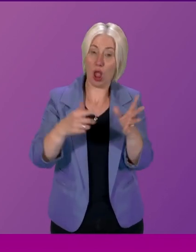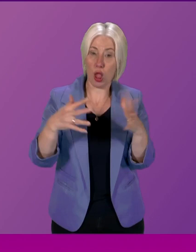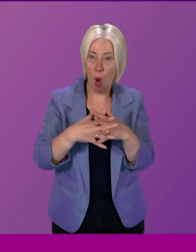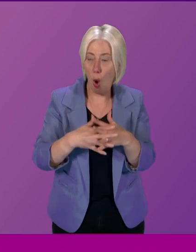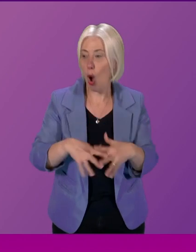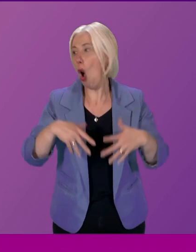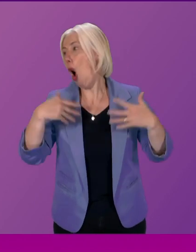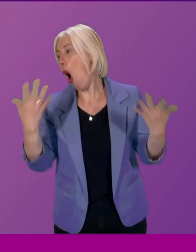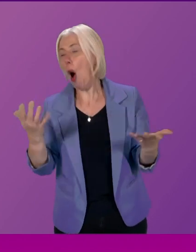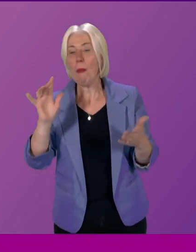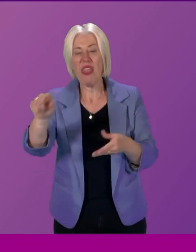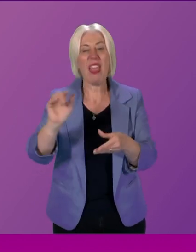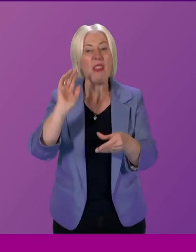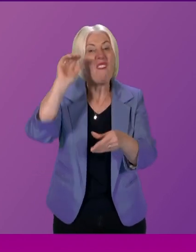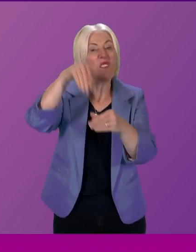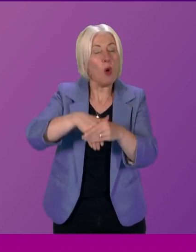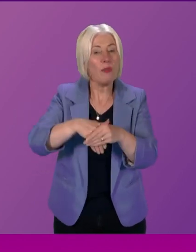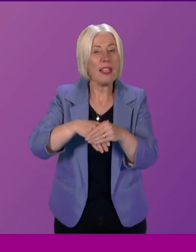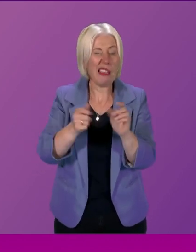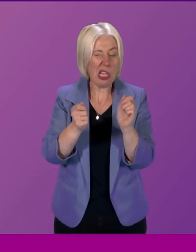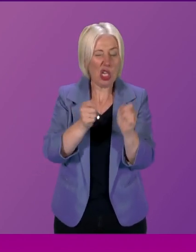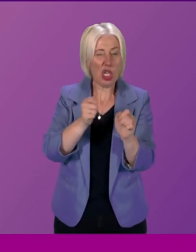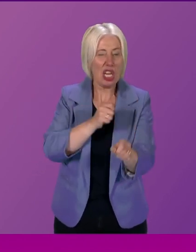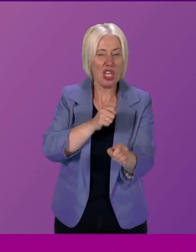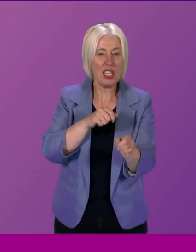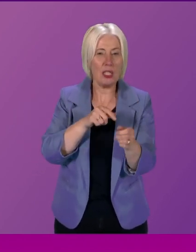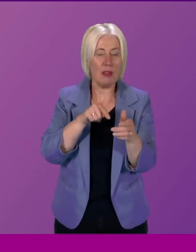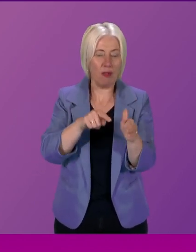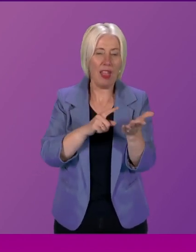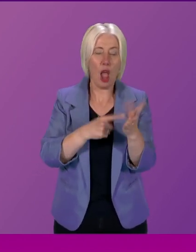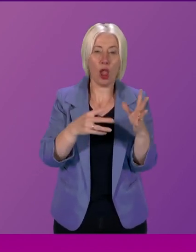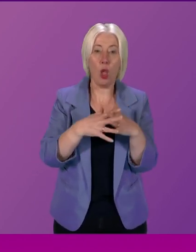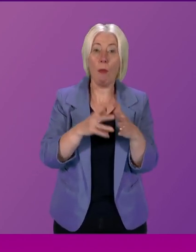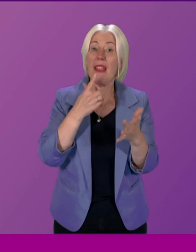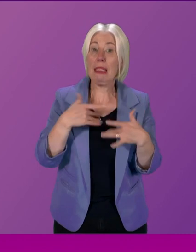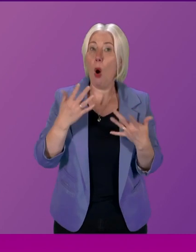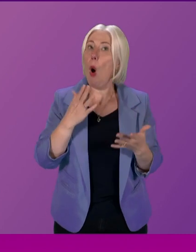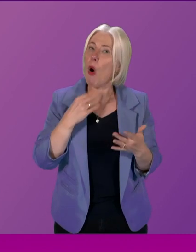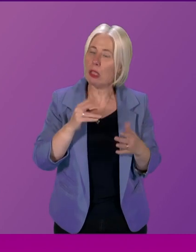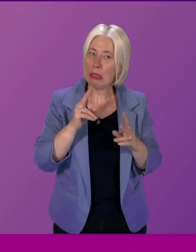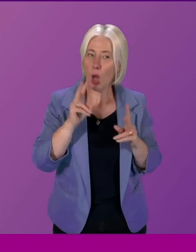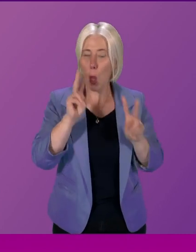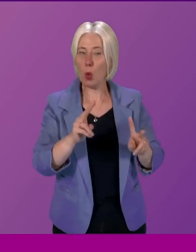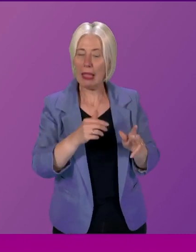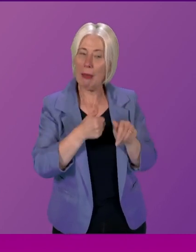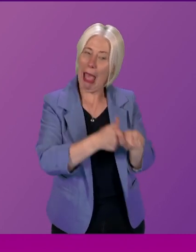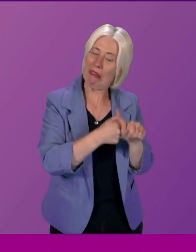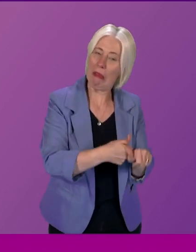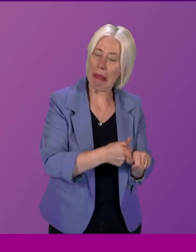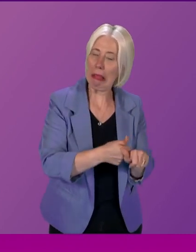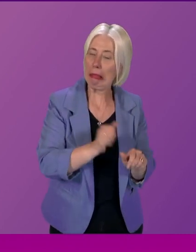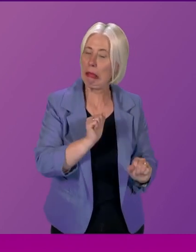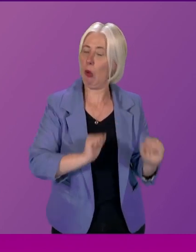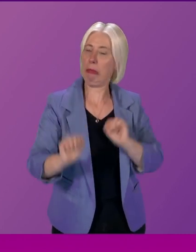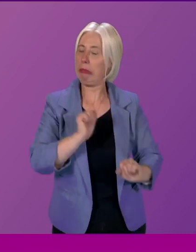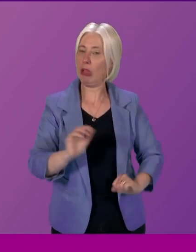delivering the changes that the law will bring about and don't wish to seem unhelpful or resistant to the overarching policy aim of